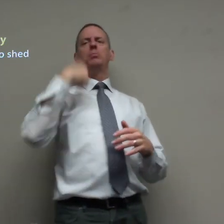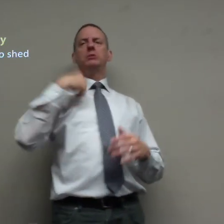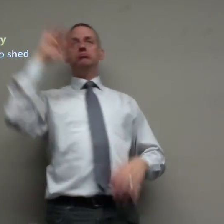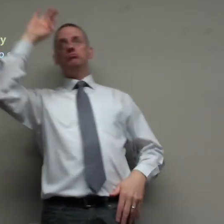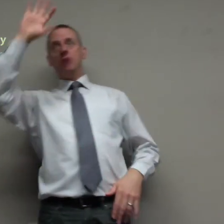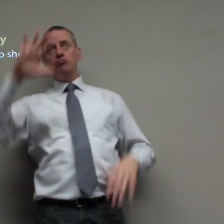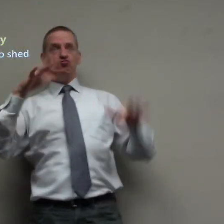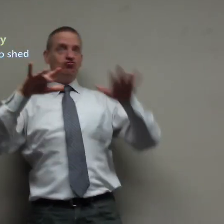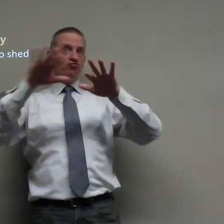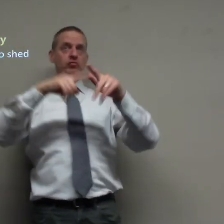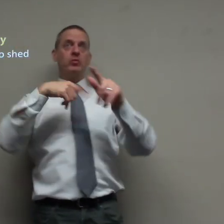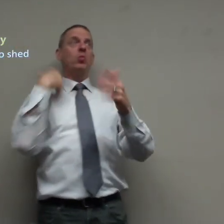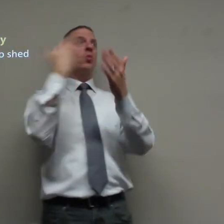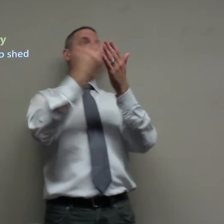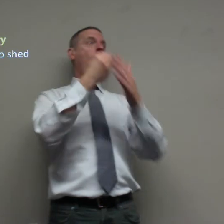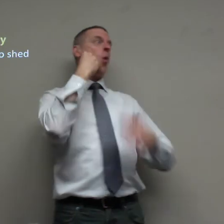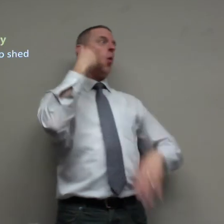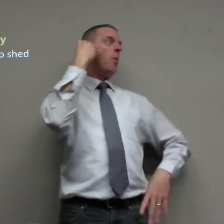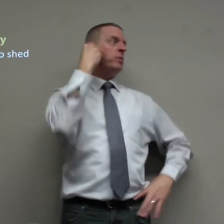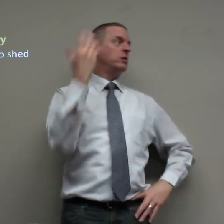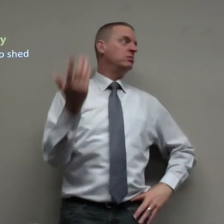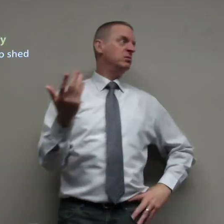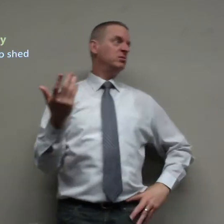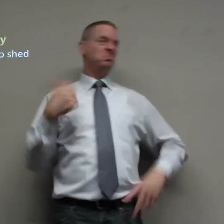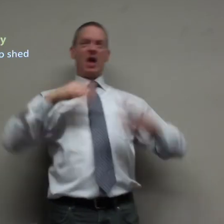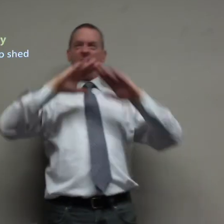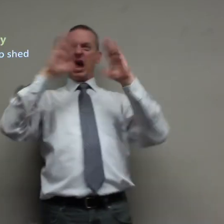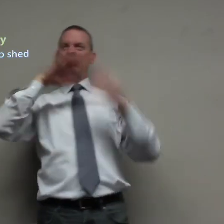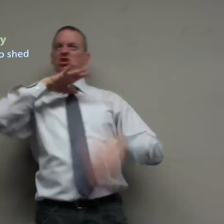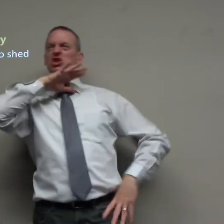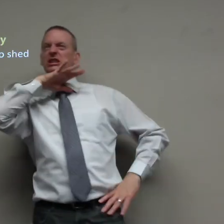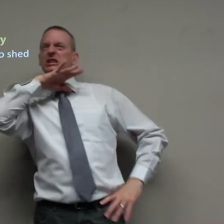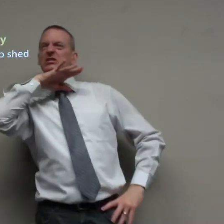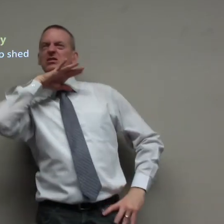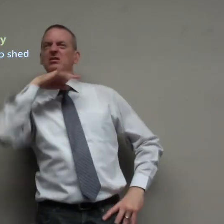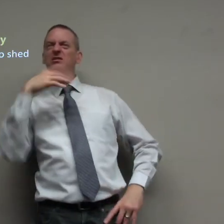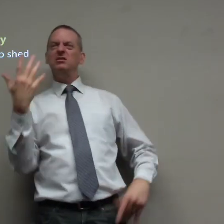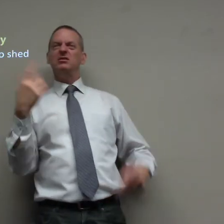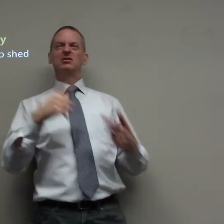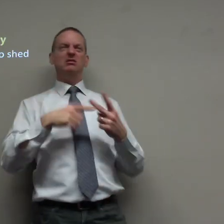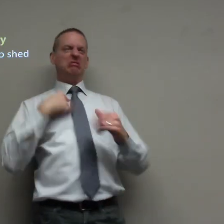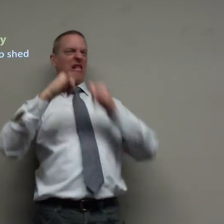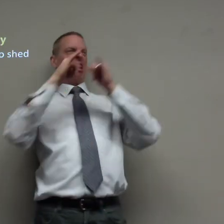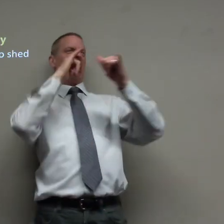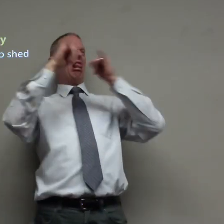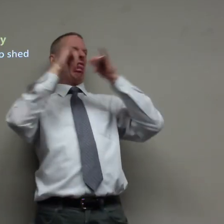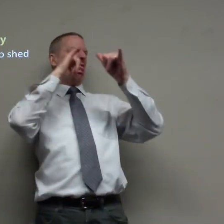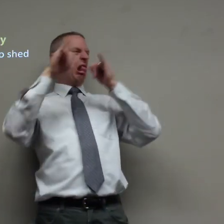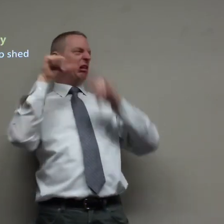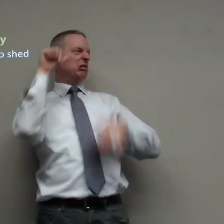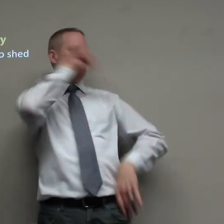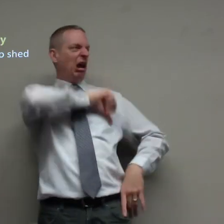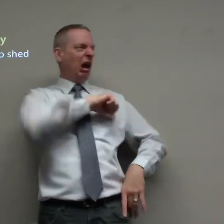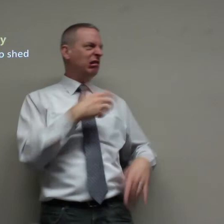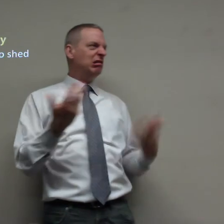I was the pastor I arrived home my house is dirty I'm an alcoholic